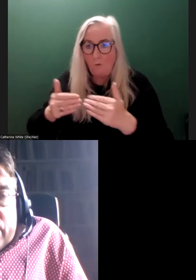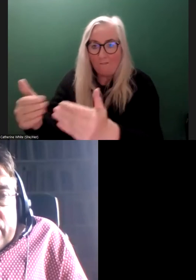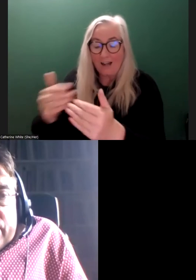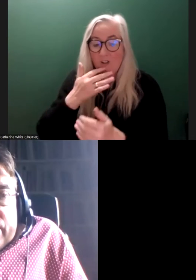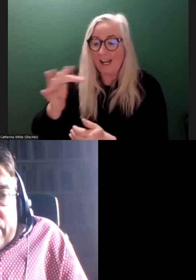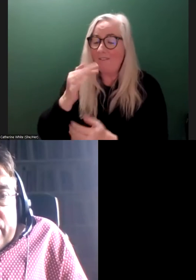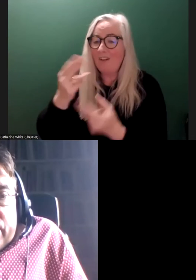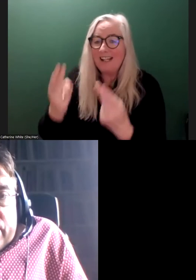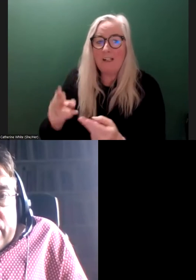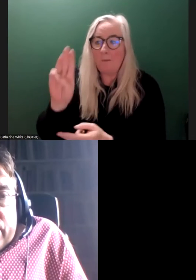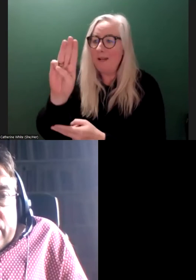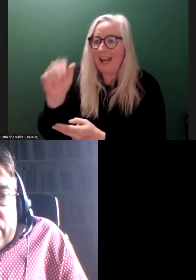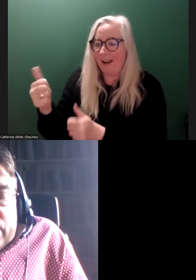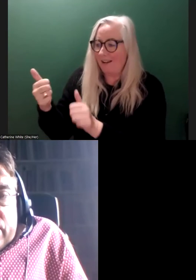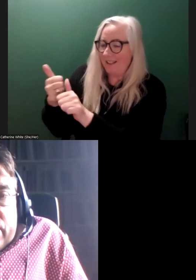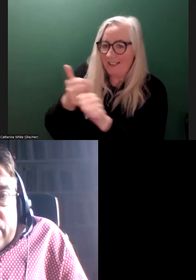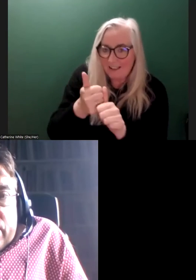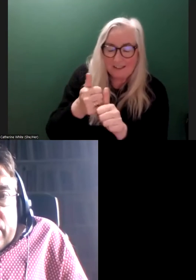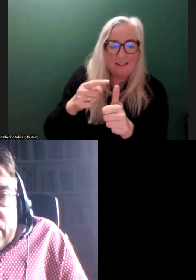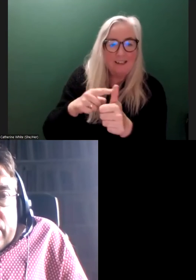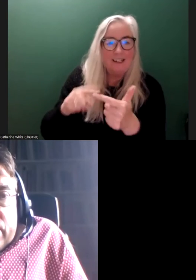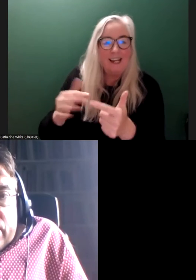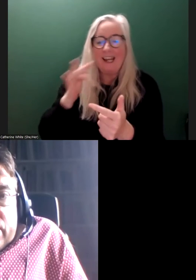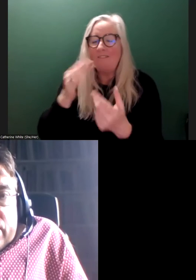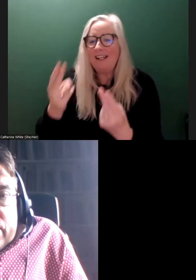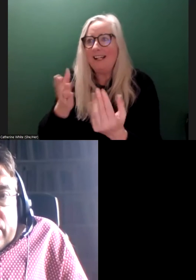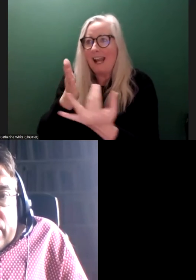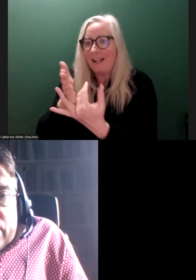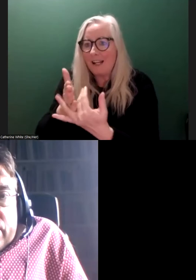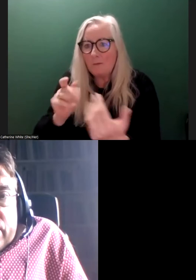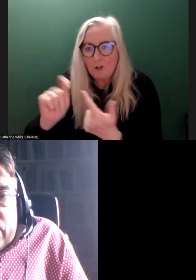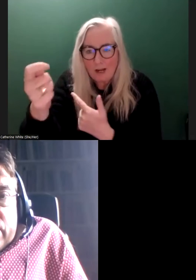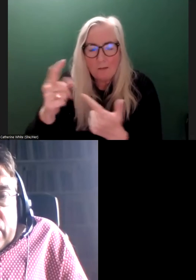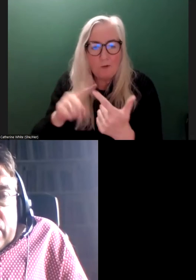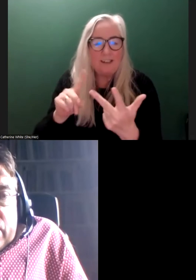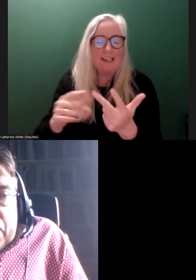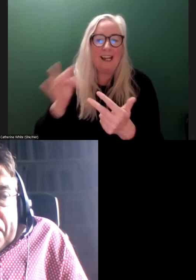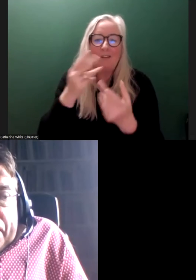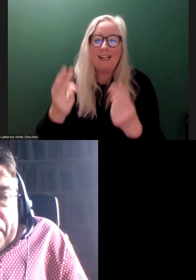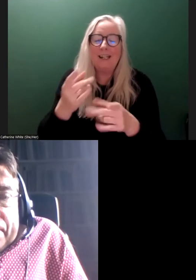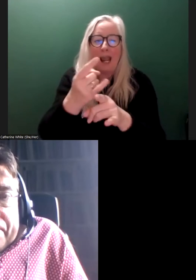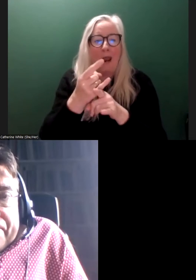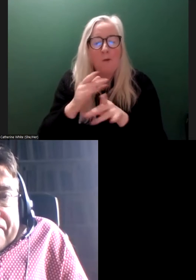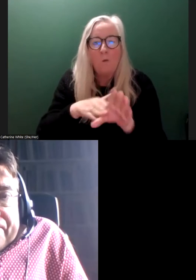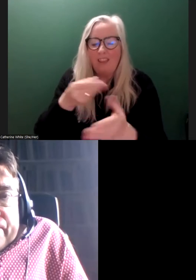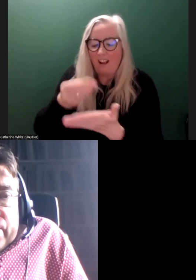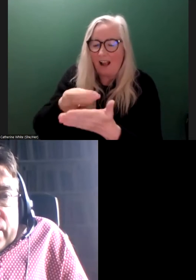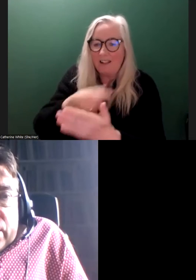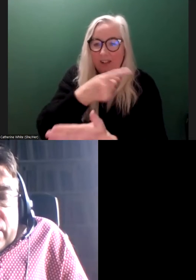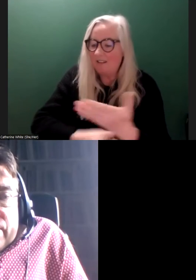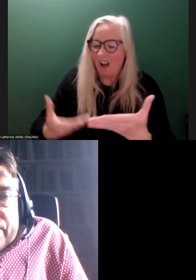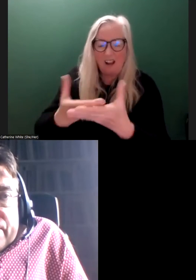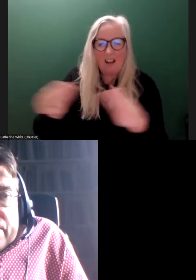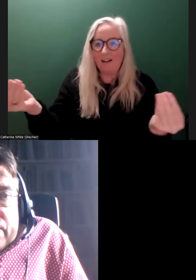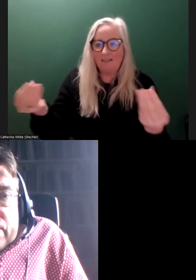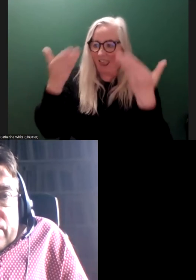personal assistant to help you, if you need accessible transport, if you need help with, you know, the cost of disability, that's gone. And you're